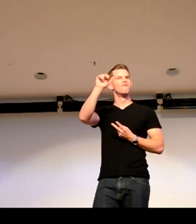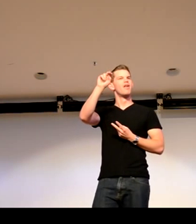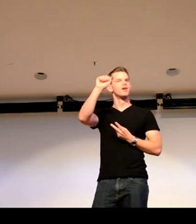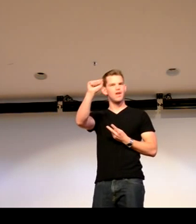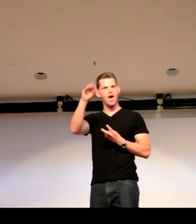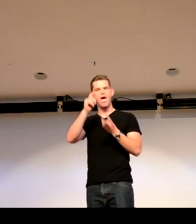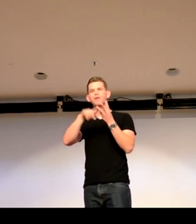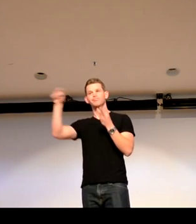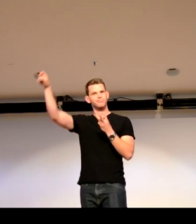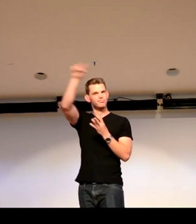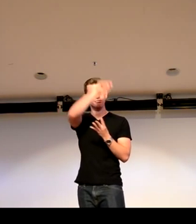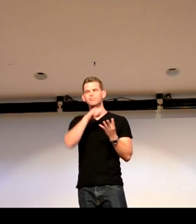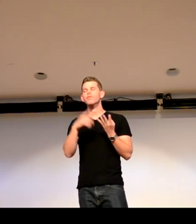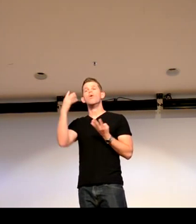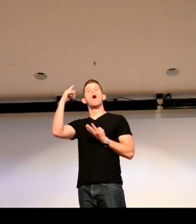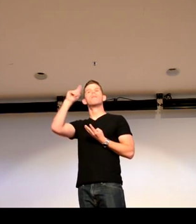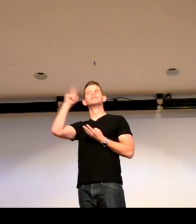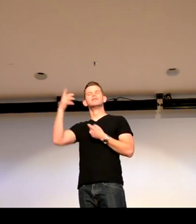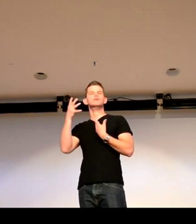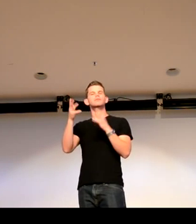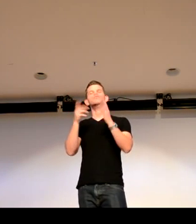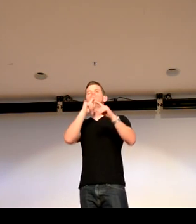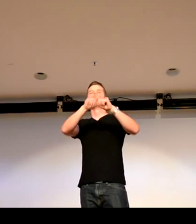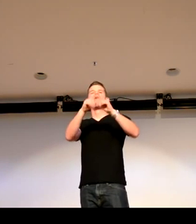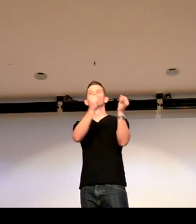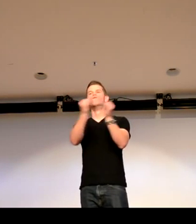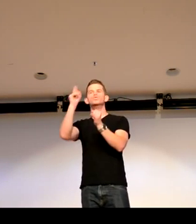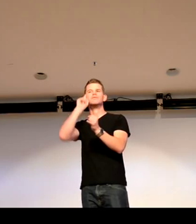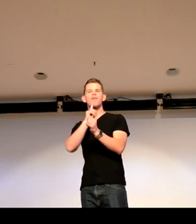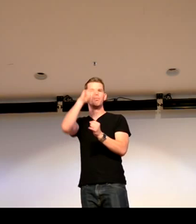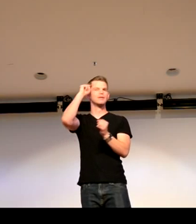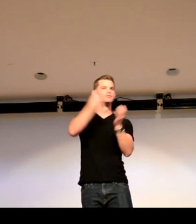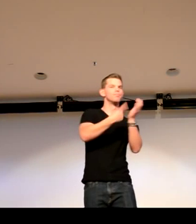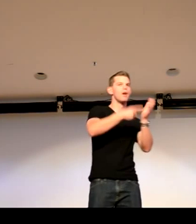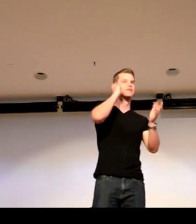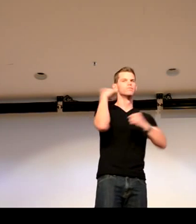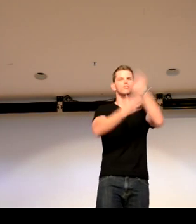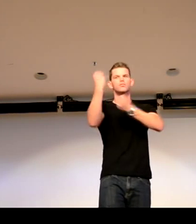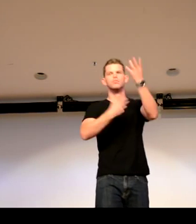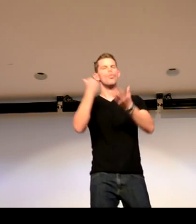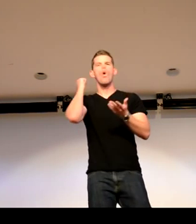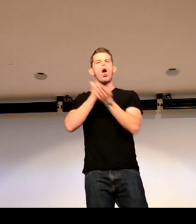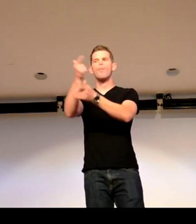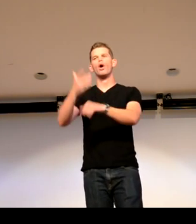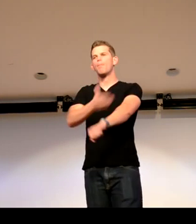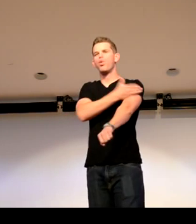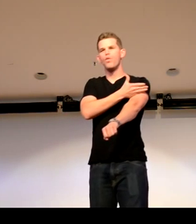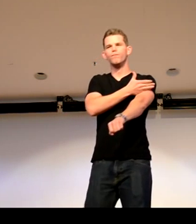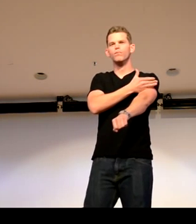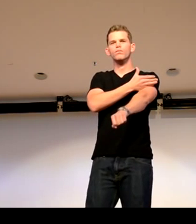too so a lot of them are getting better and a lot of that I mean it depends on the individual deaf person too sometimes they don't